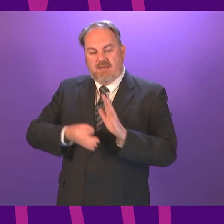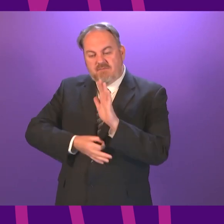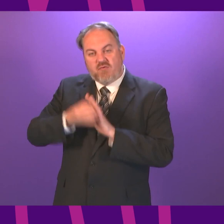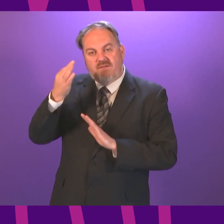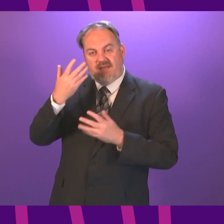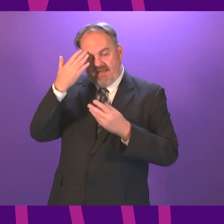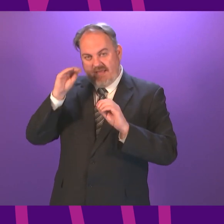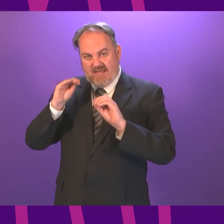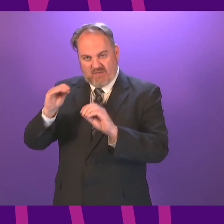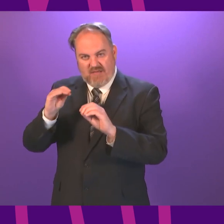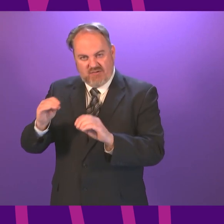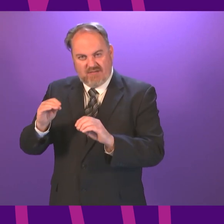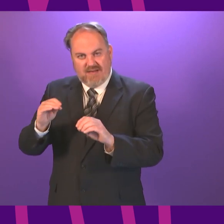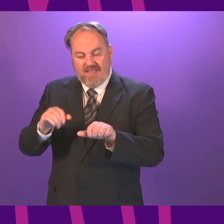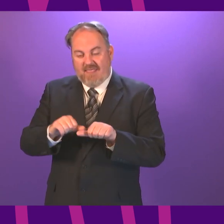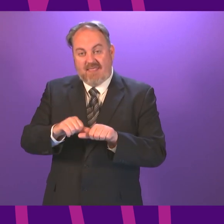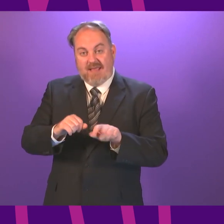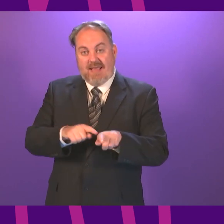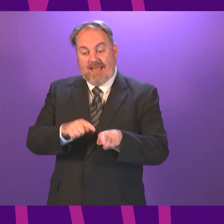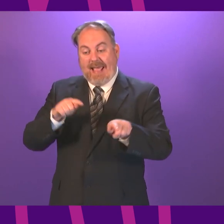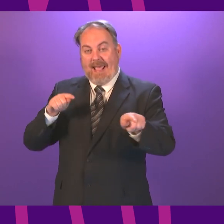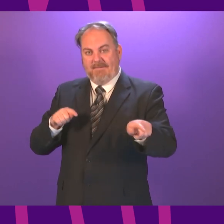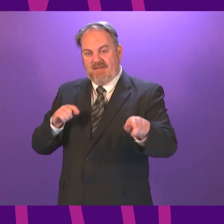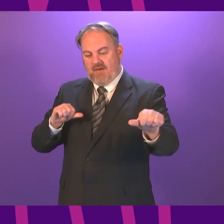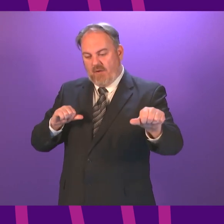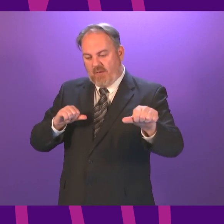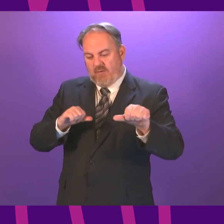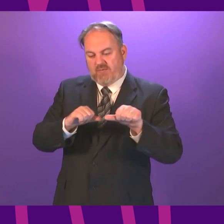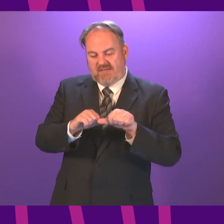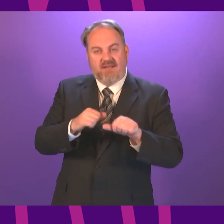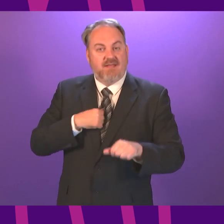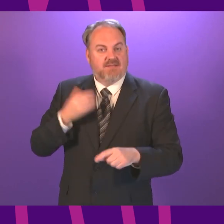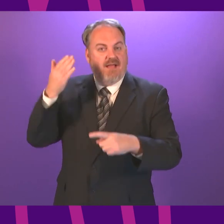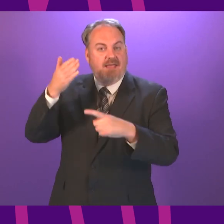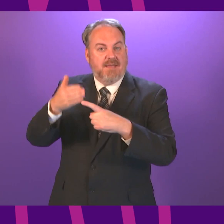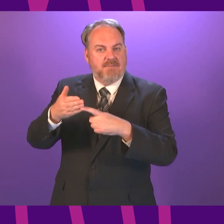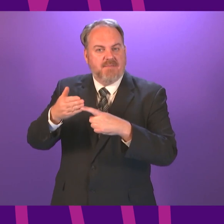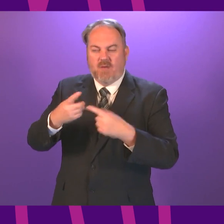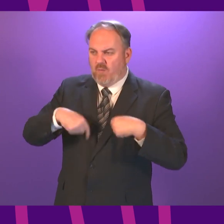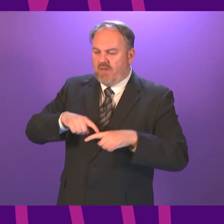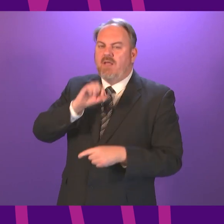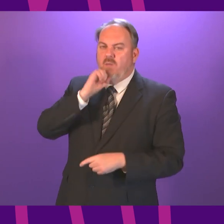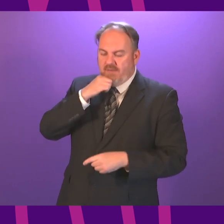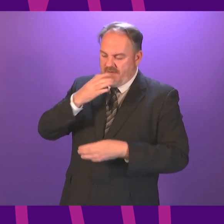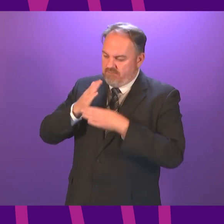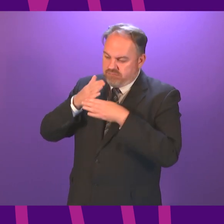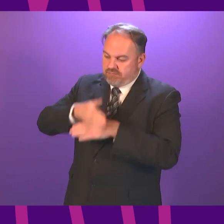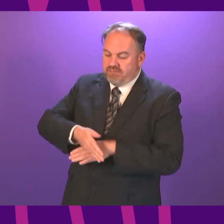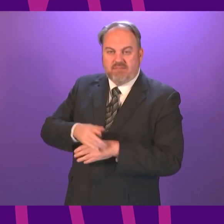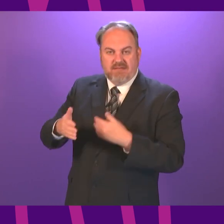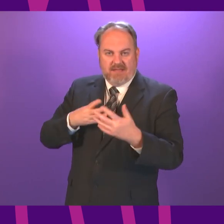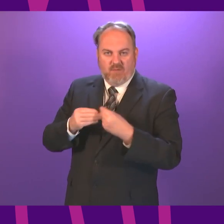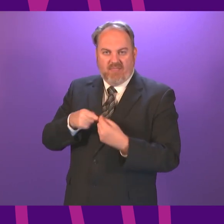attainment gap Everything I said to the Scottish public in the election is what we will now seek to take forward and deliver